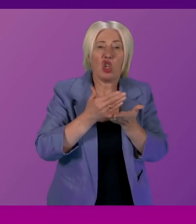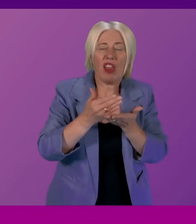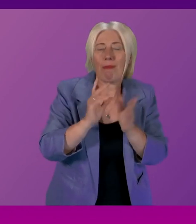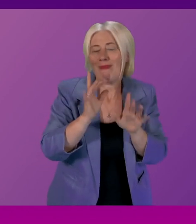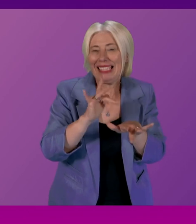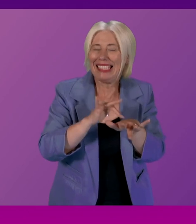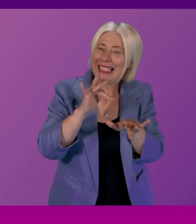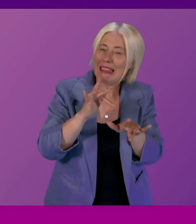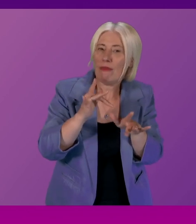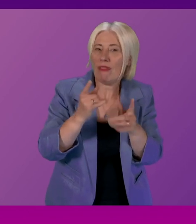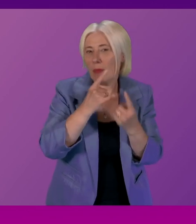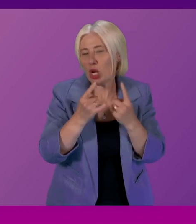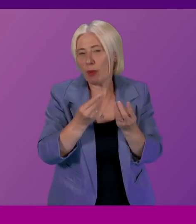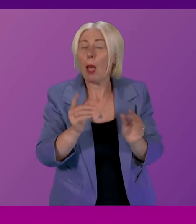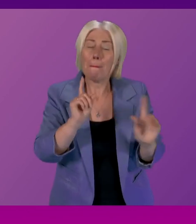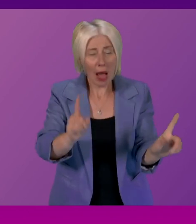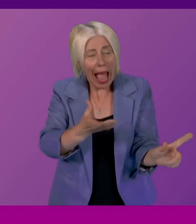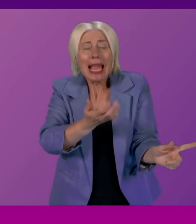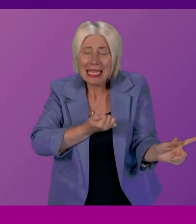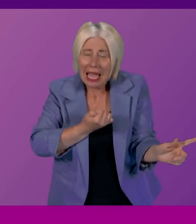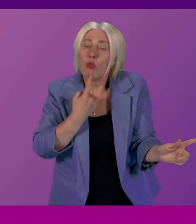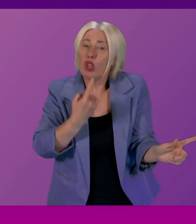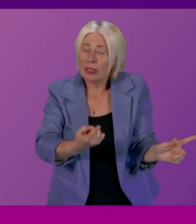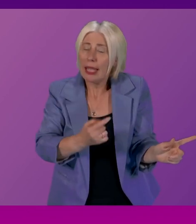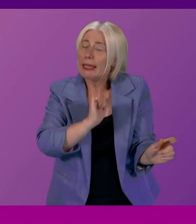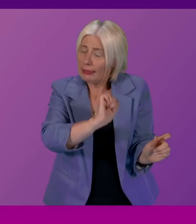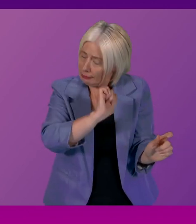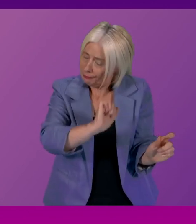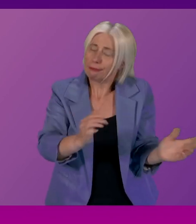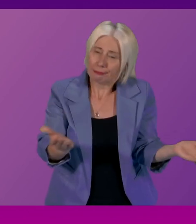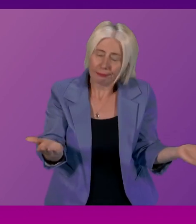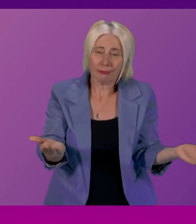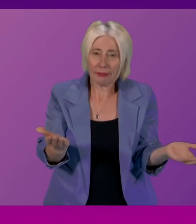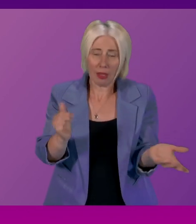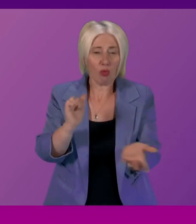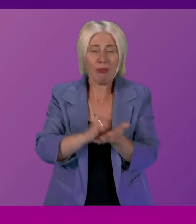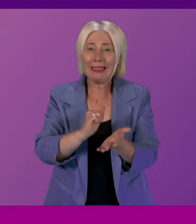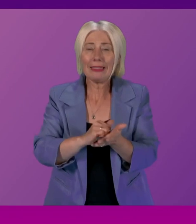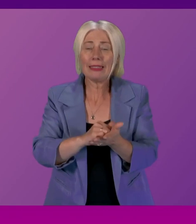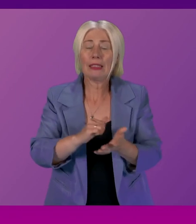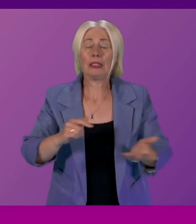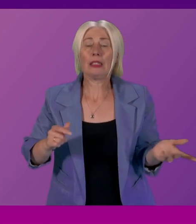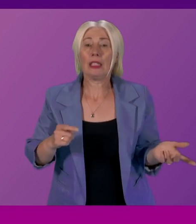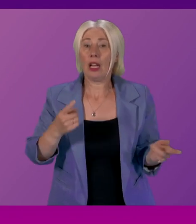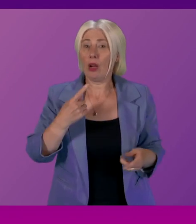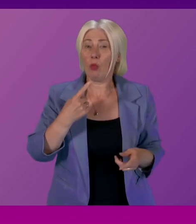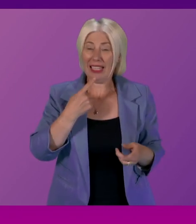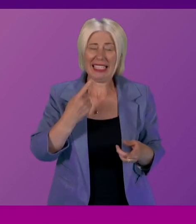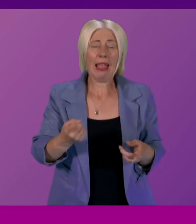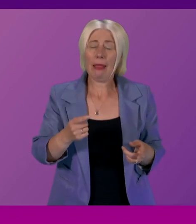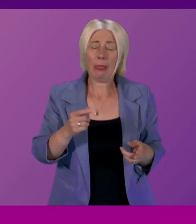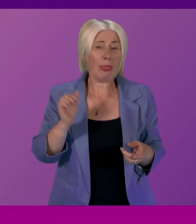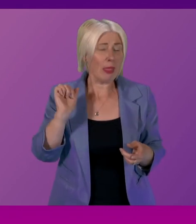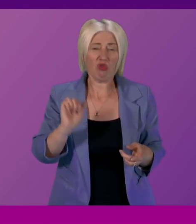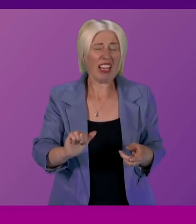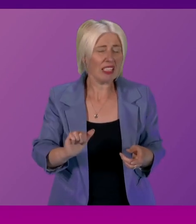material but I take the point that Richard Leonard makes and that he quotes in that